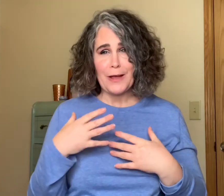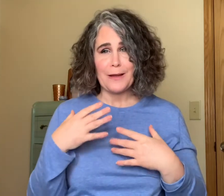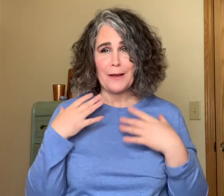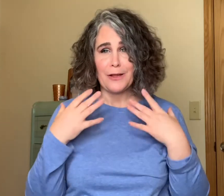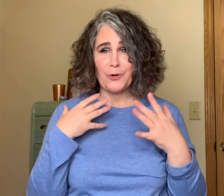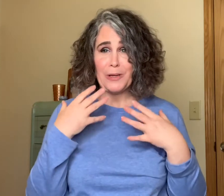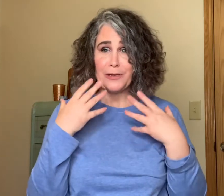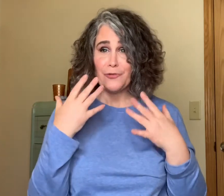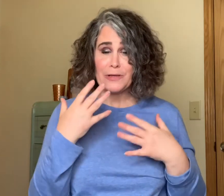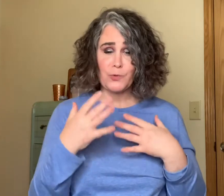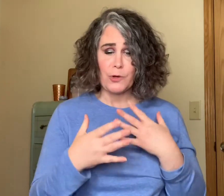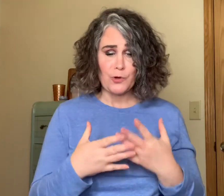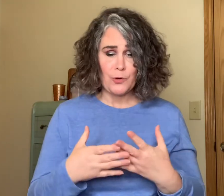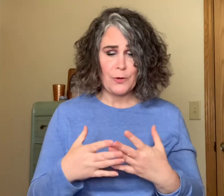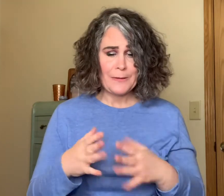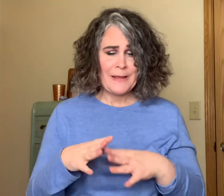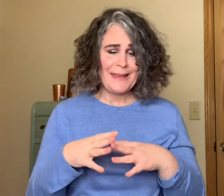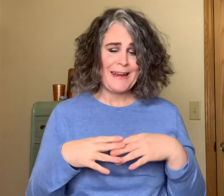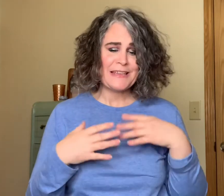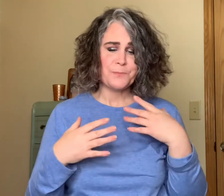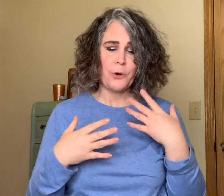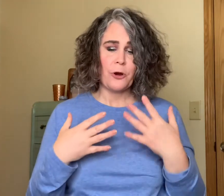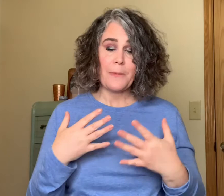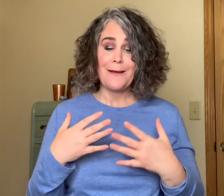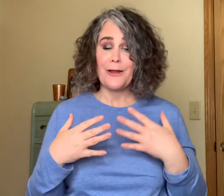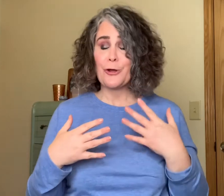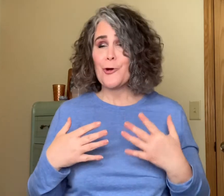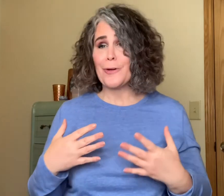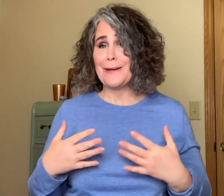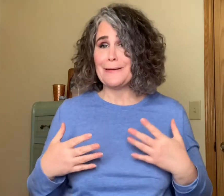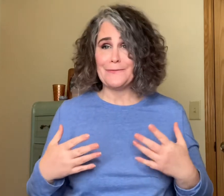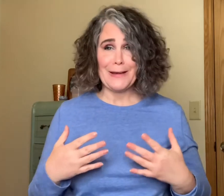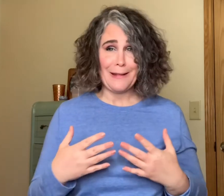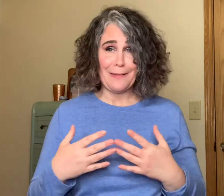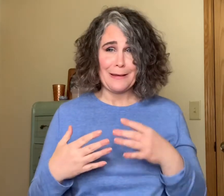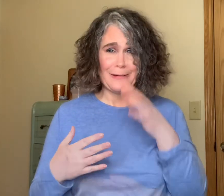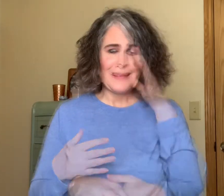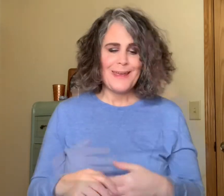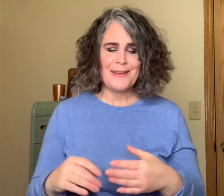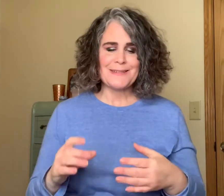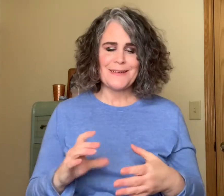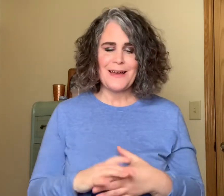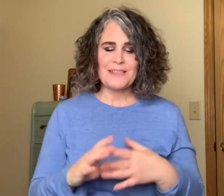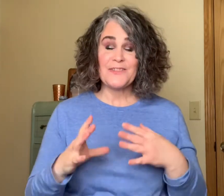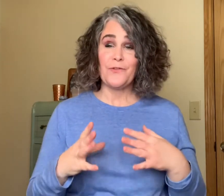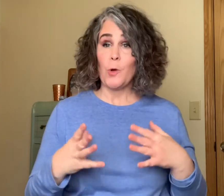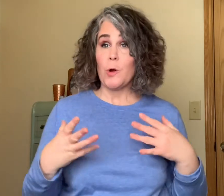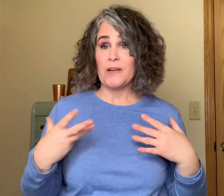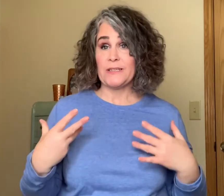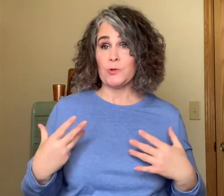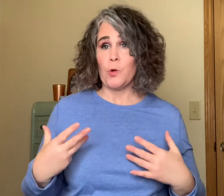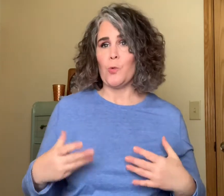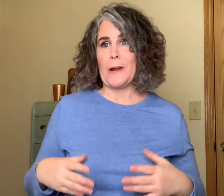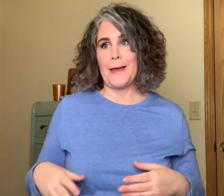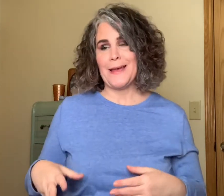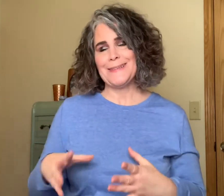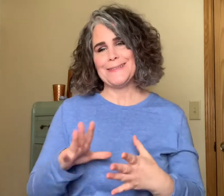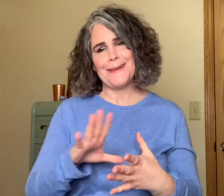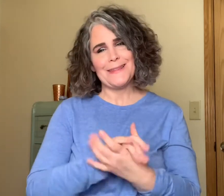La Nuit Tresor Nude it has bergamot coconut and vanilla Escada's Fleur de Sol when I saw this